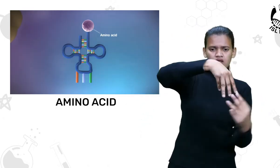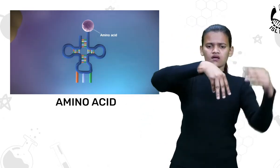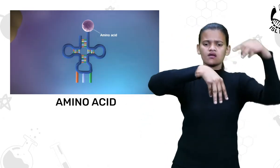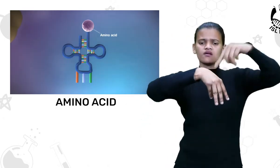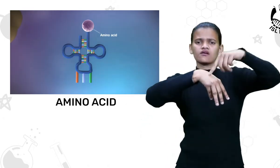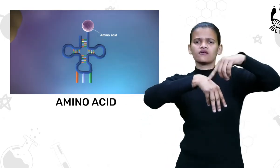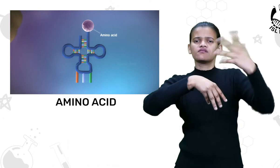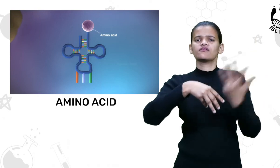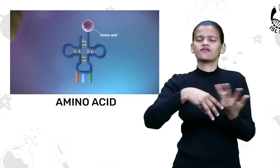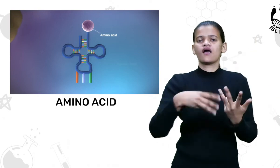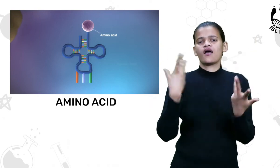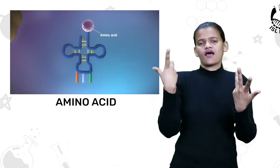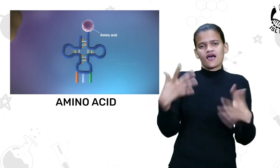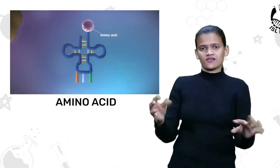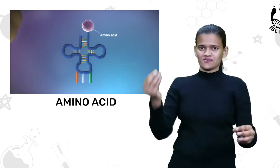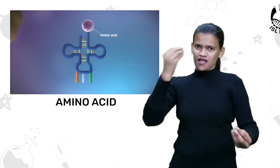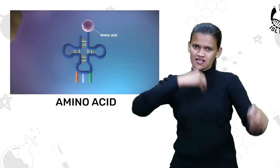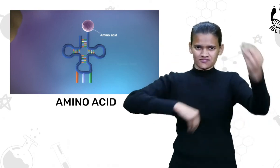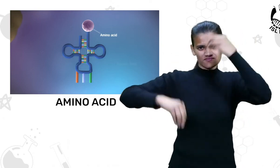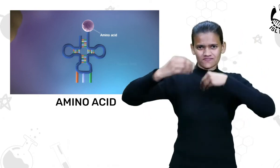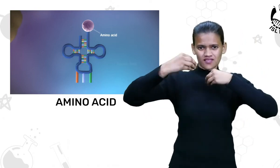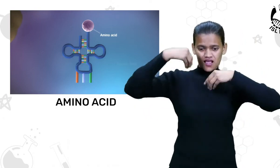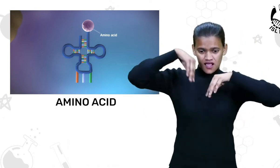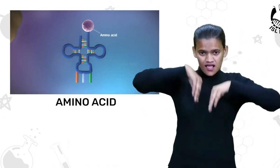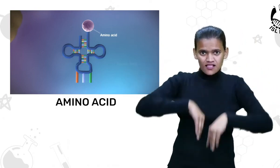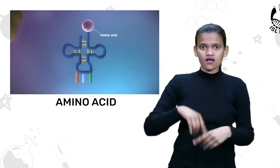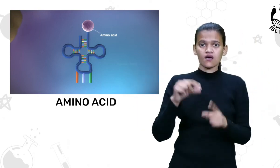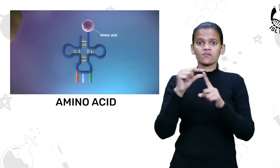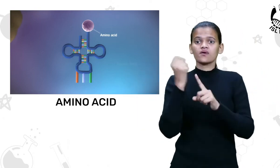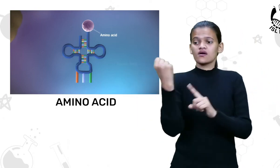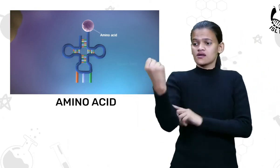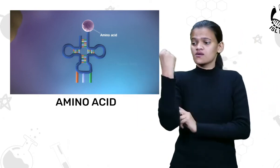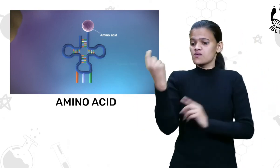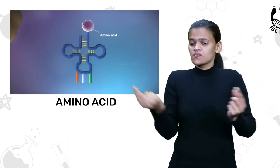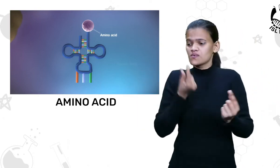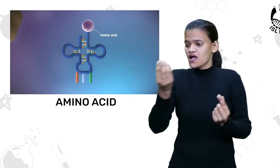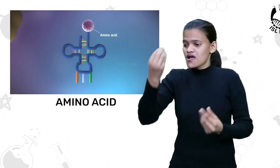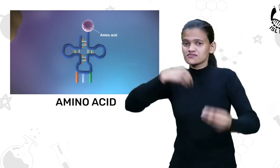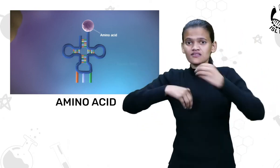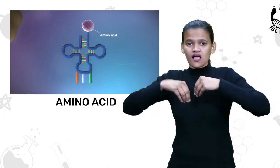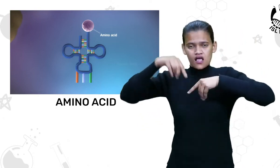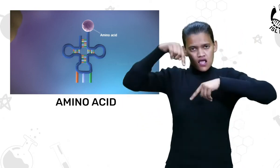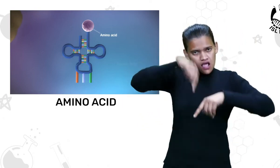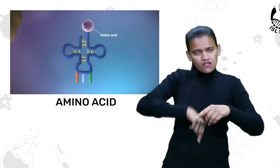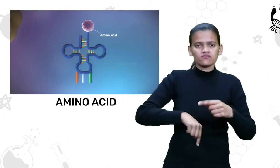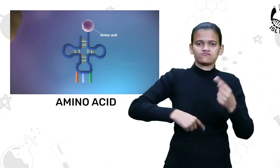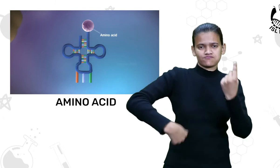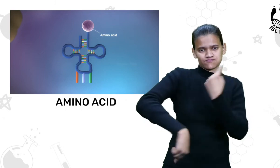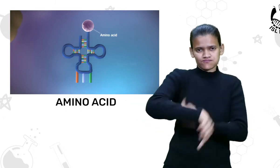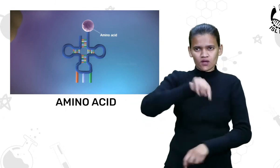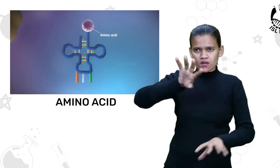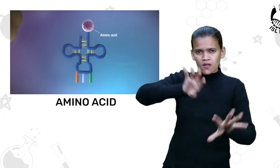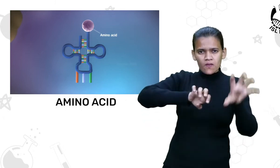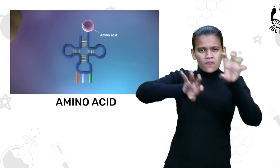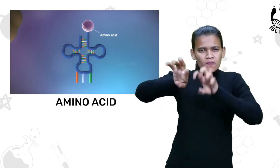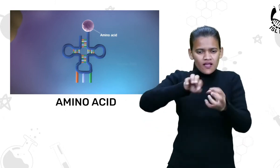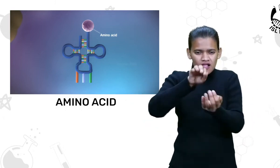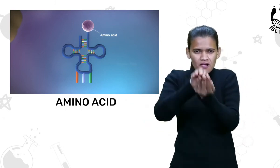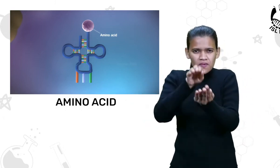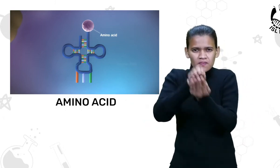When we consume food which contains proteins, then proteins are digested or broken down,